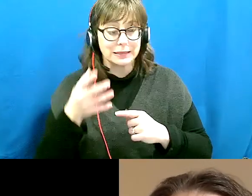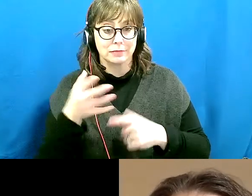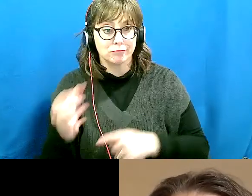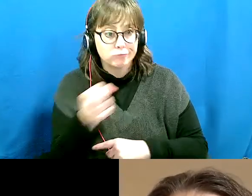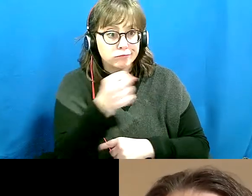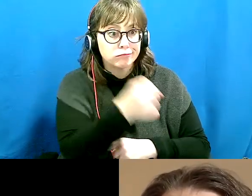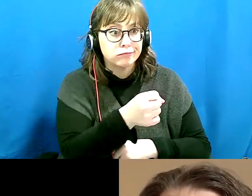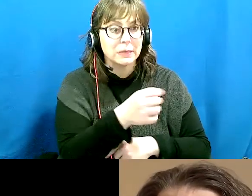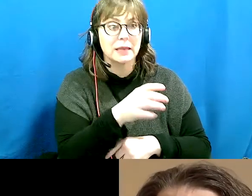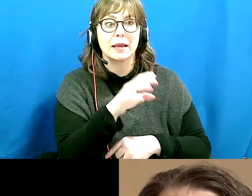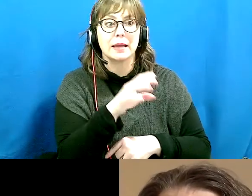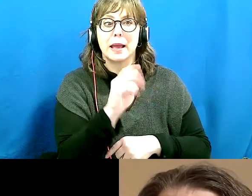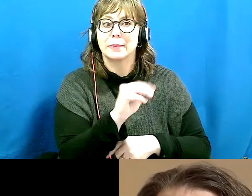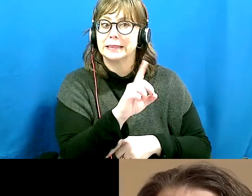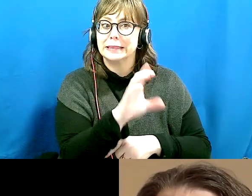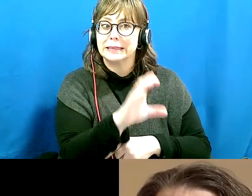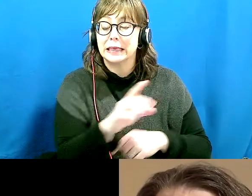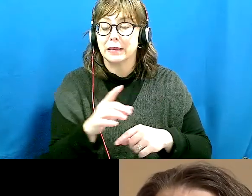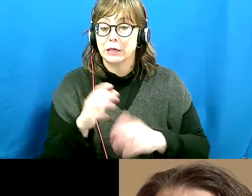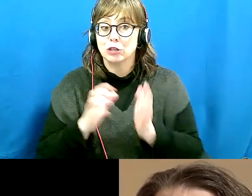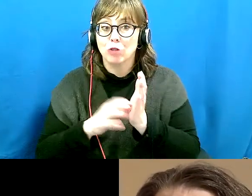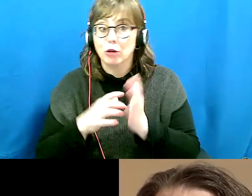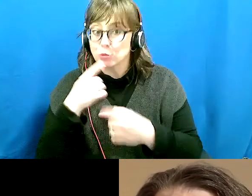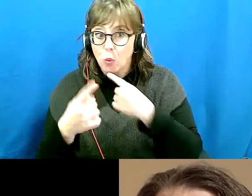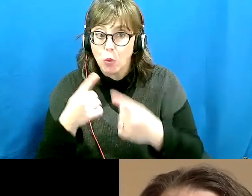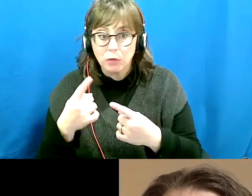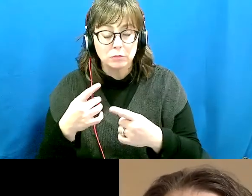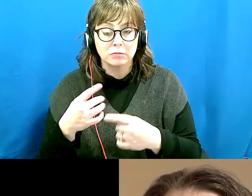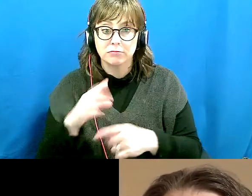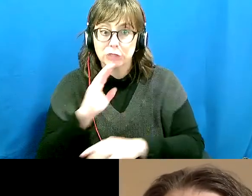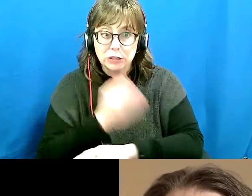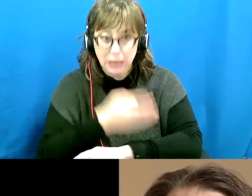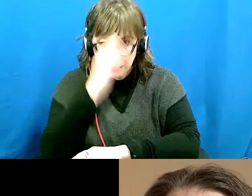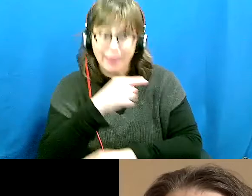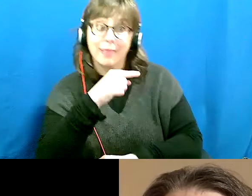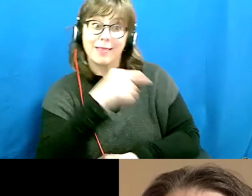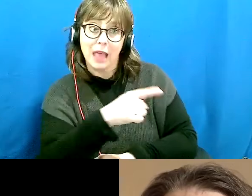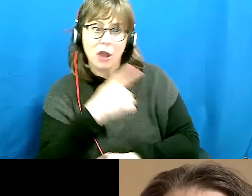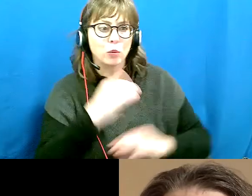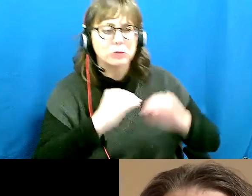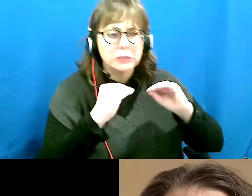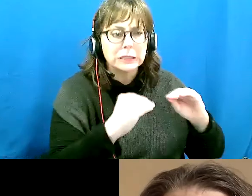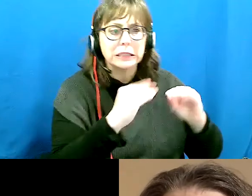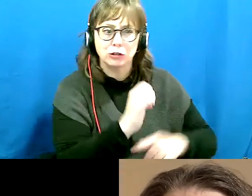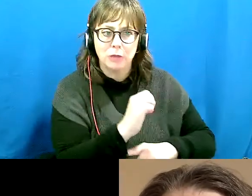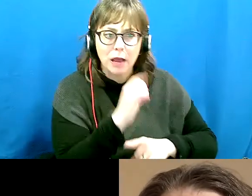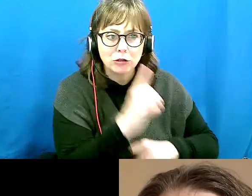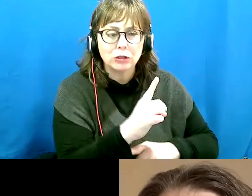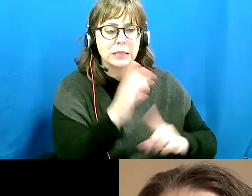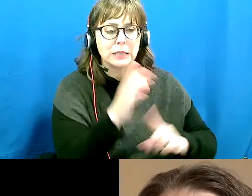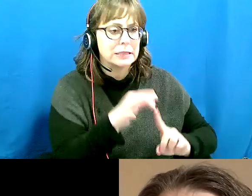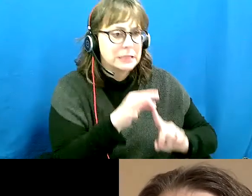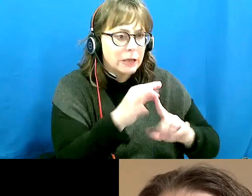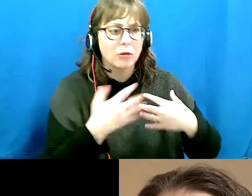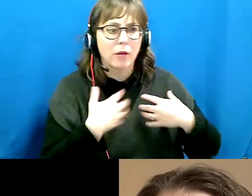MDC. They were told their son or daughter would get an education and specialized health